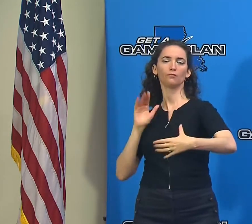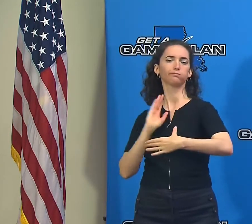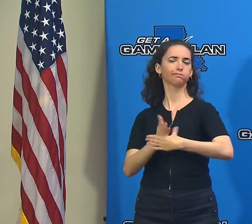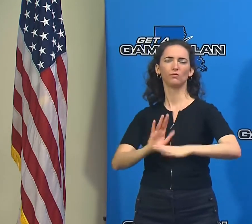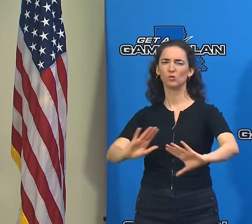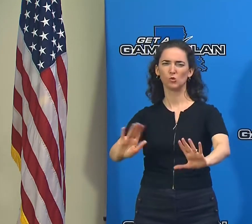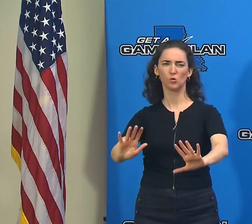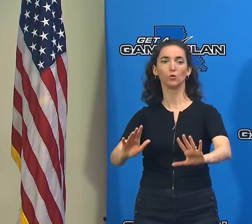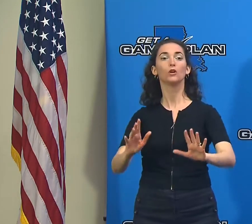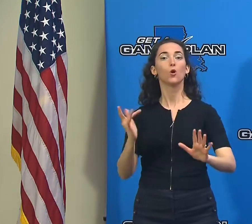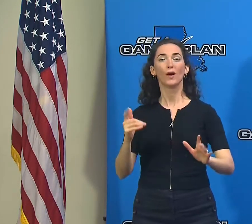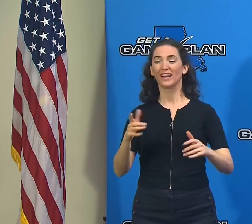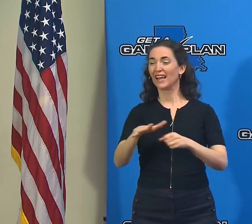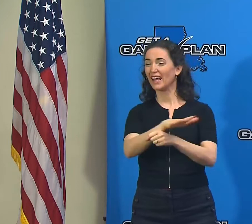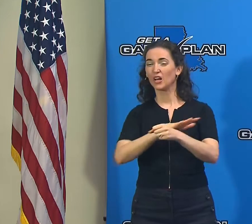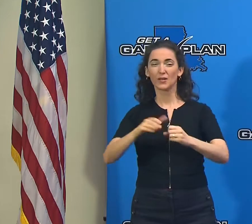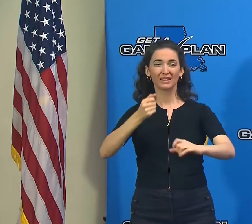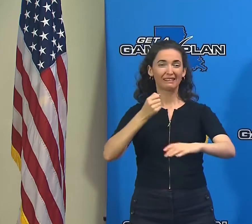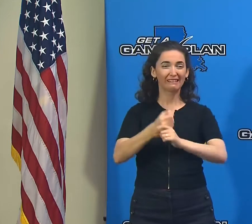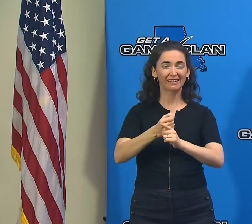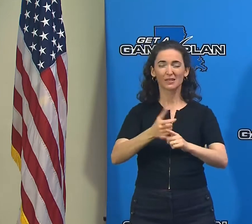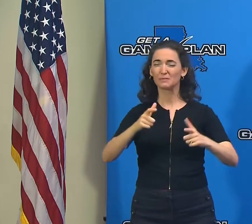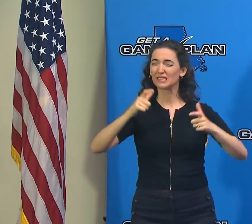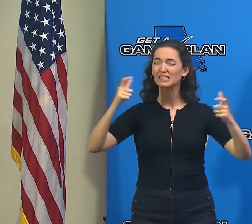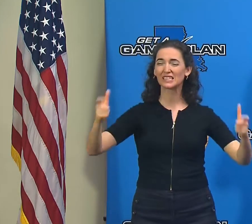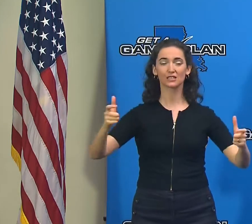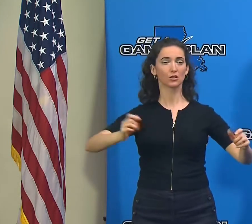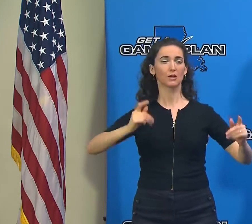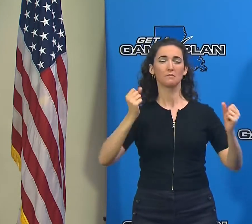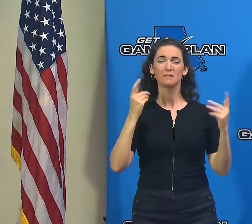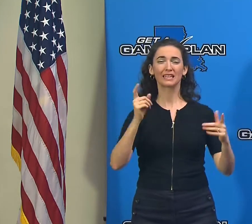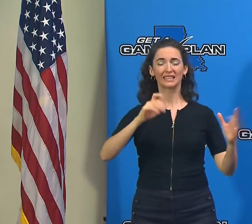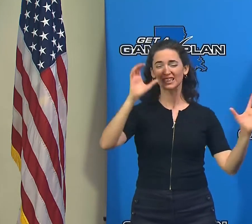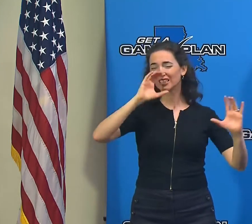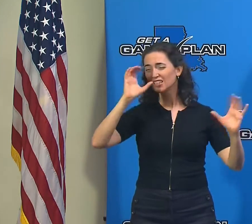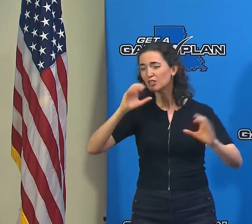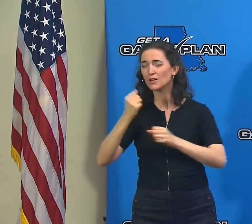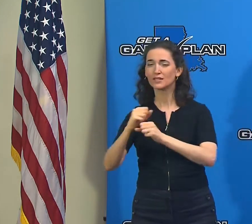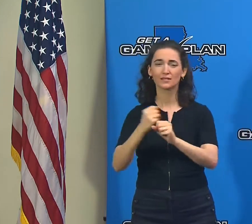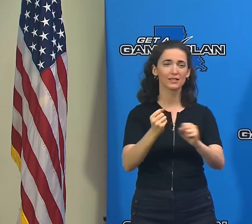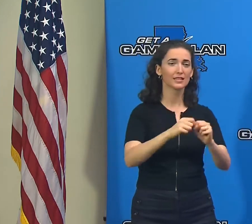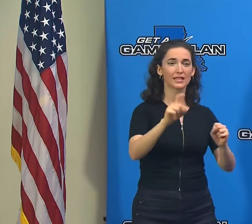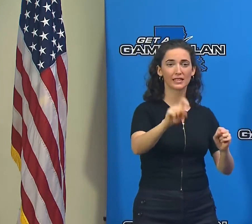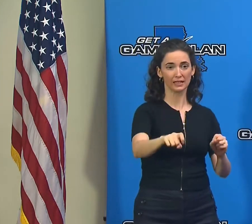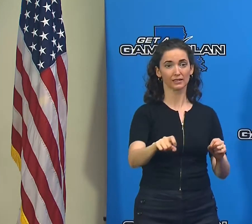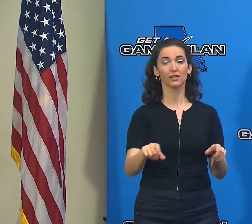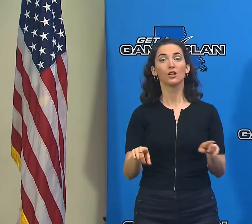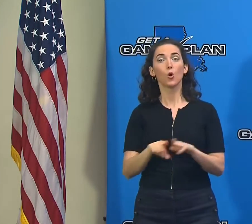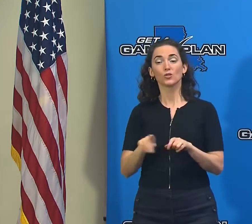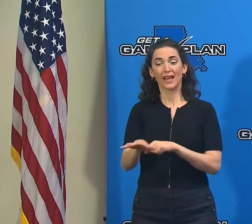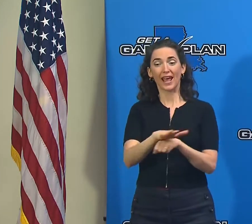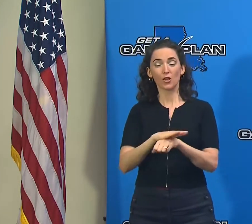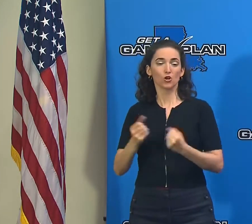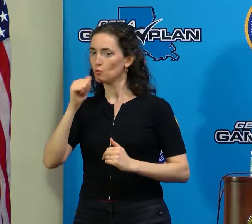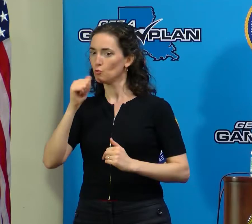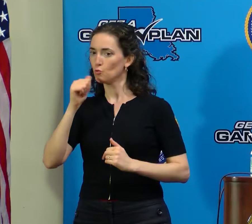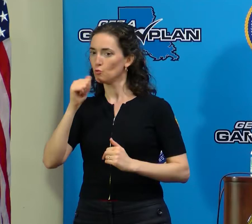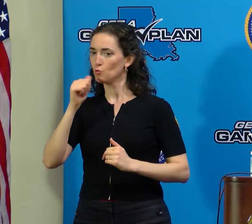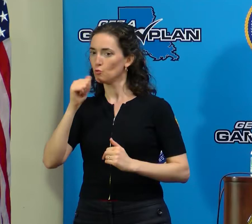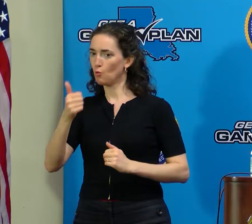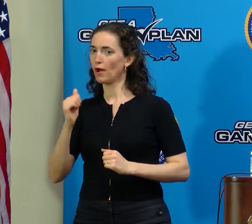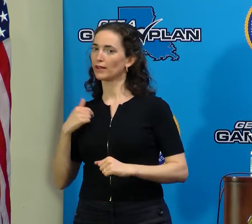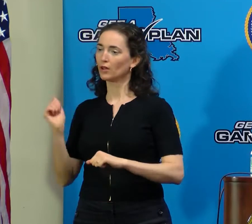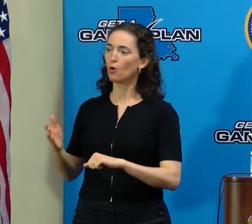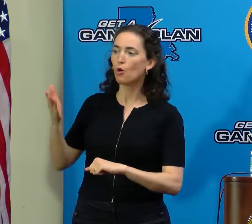state was so large. And many of those areas were not accessible by ground, at least not.